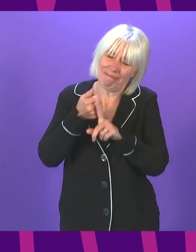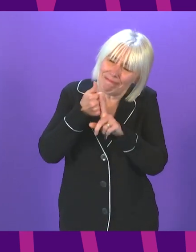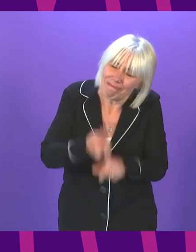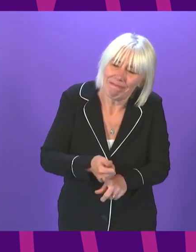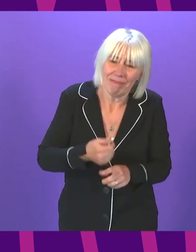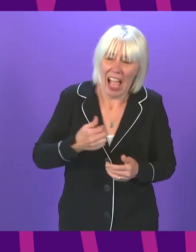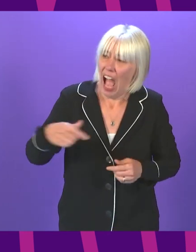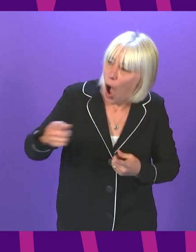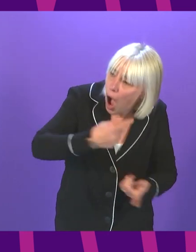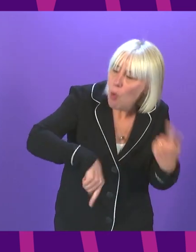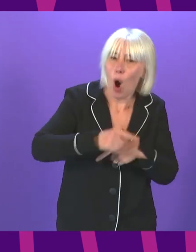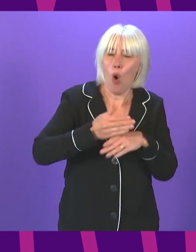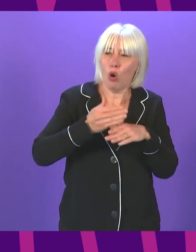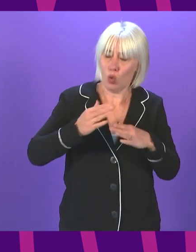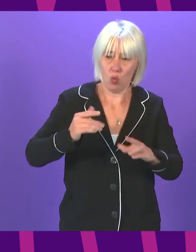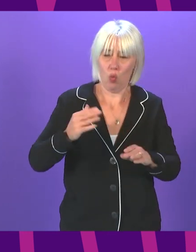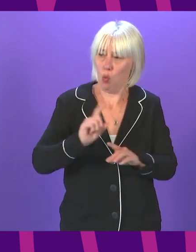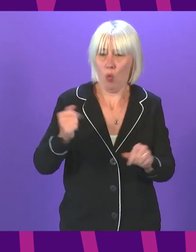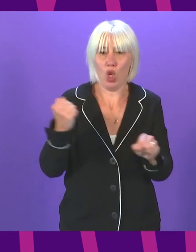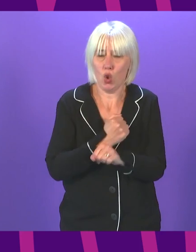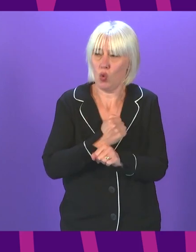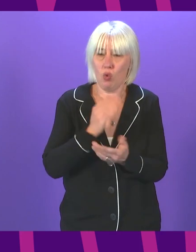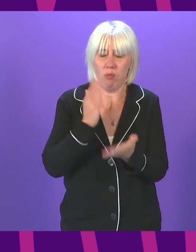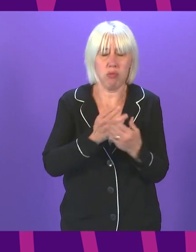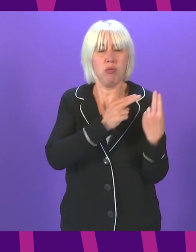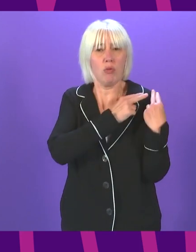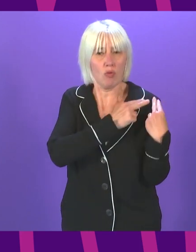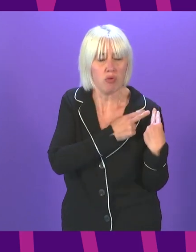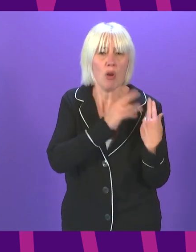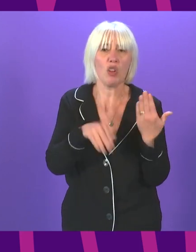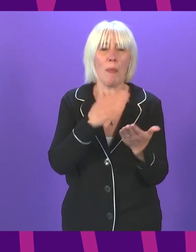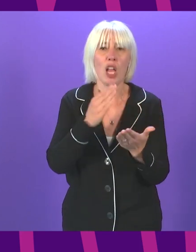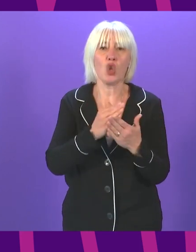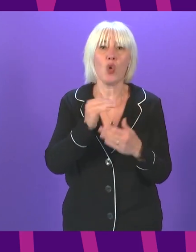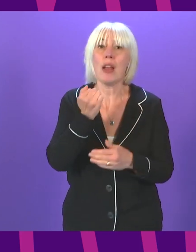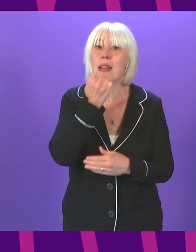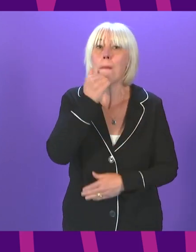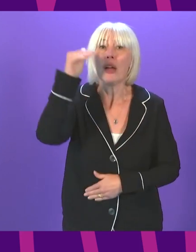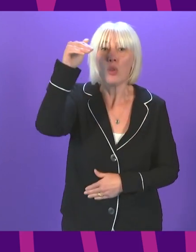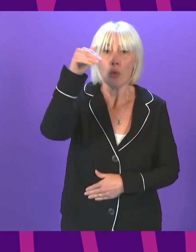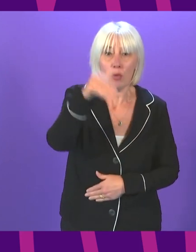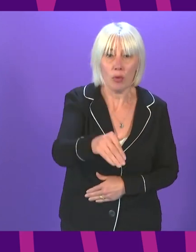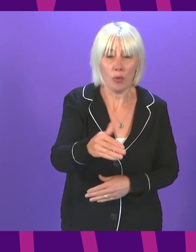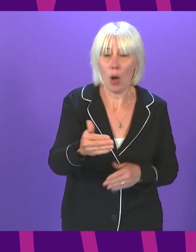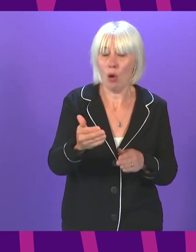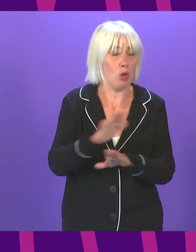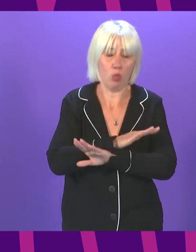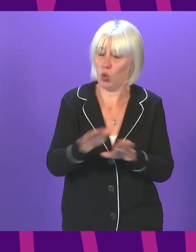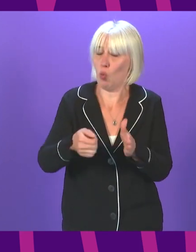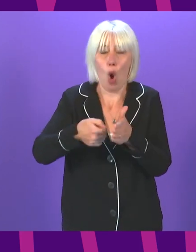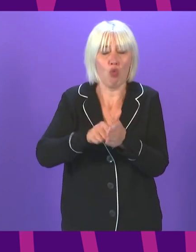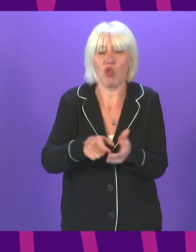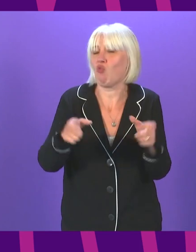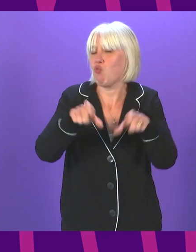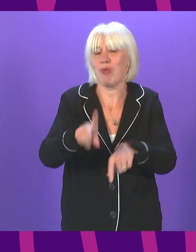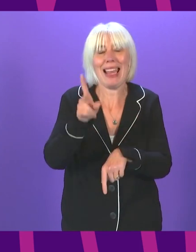each and every one of us needs to take in order to do that and to help get cases down without further restrictions. First, as I stressed